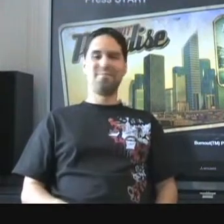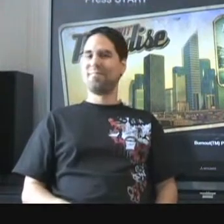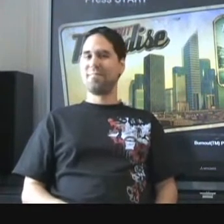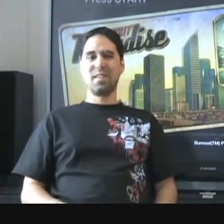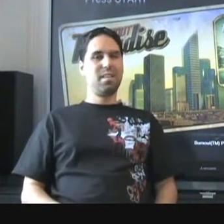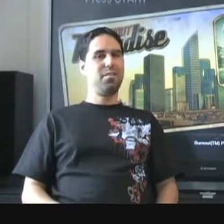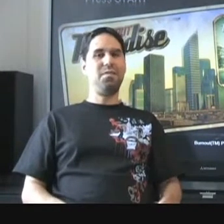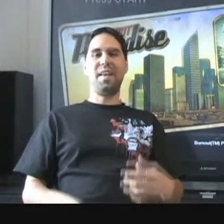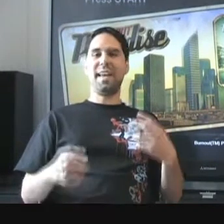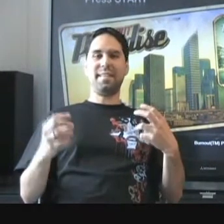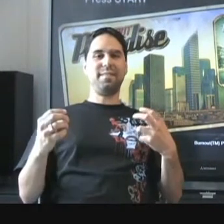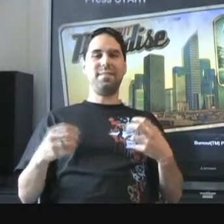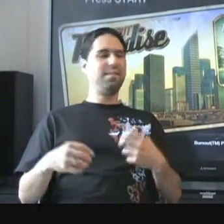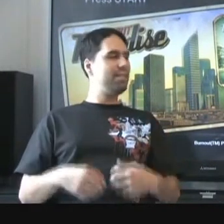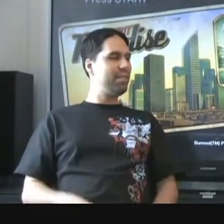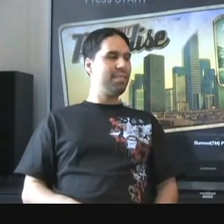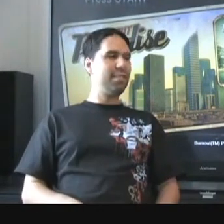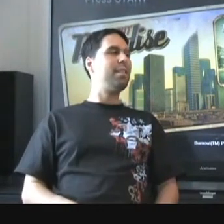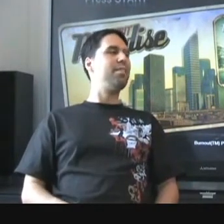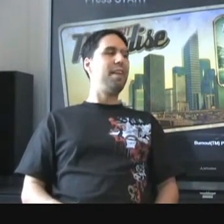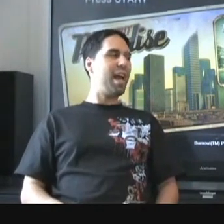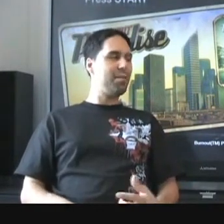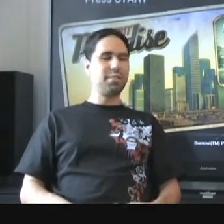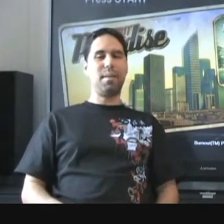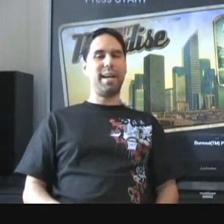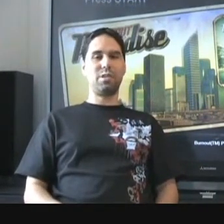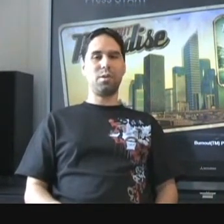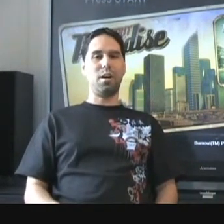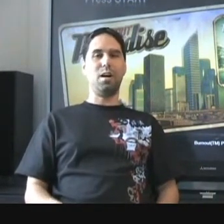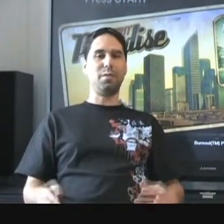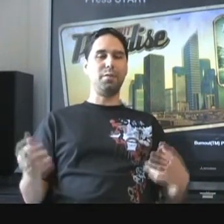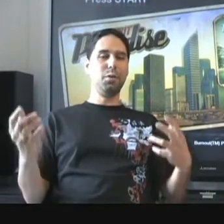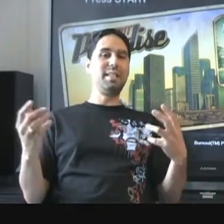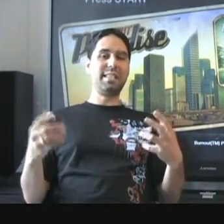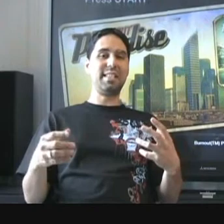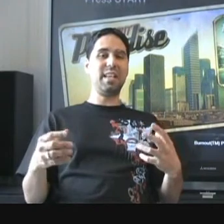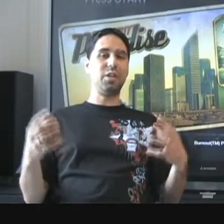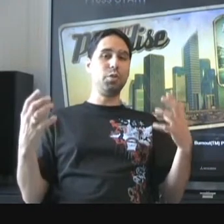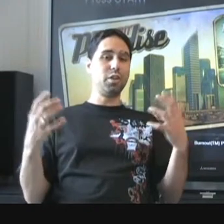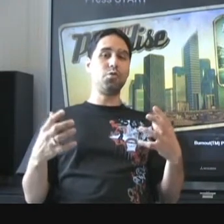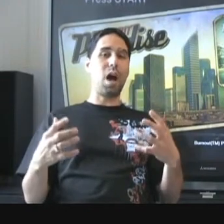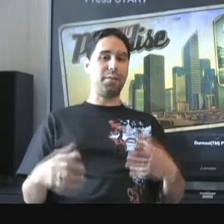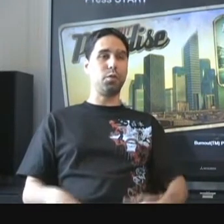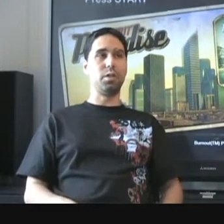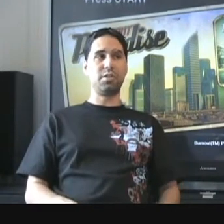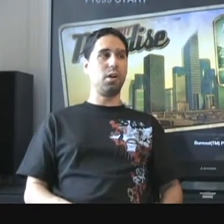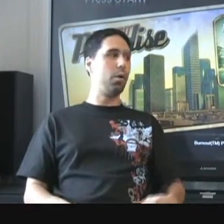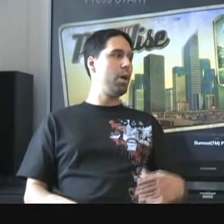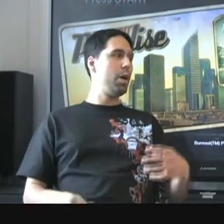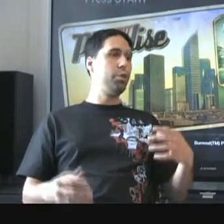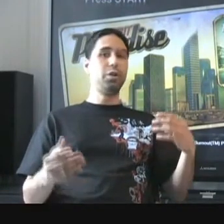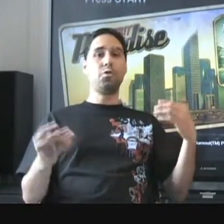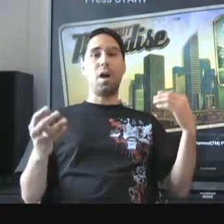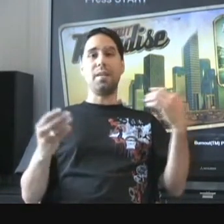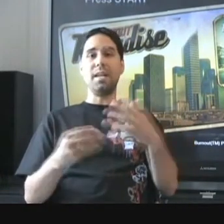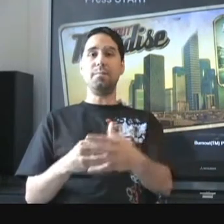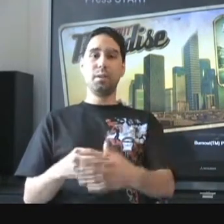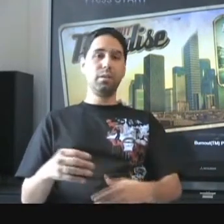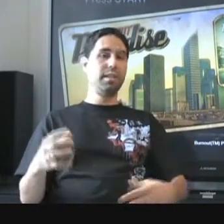though. There is a lot of stuff to do. They have this mantra of, if you can see it, you can drive to it. So, you can drive in buildings,